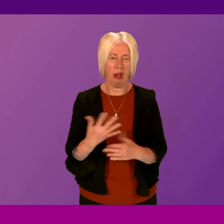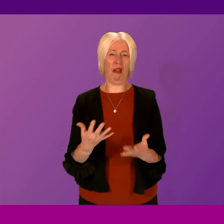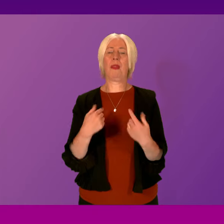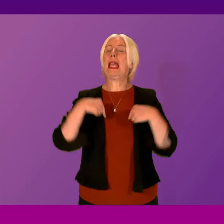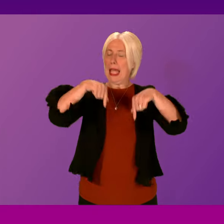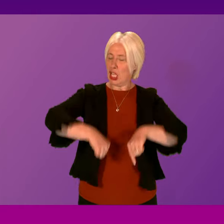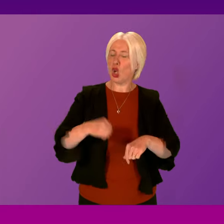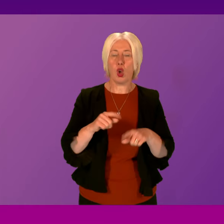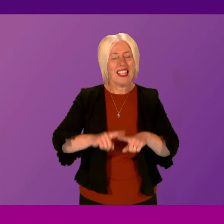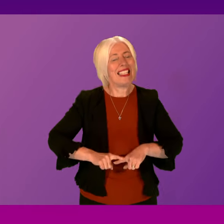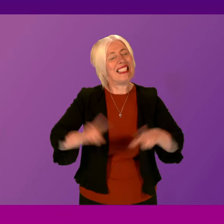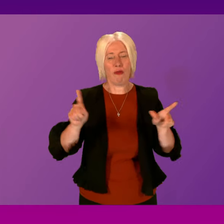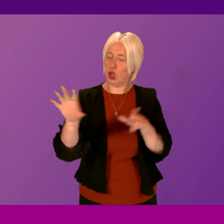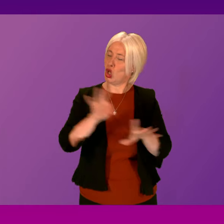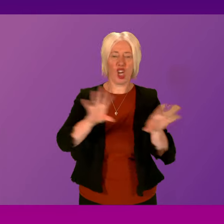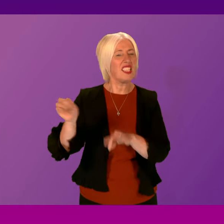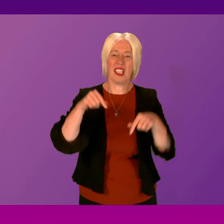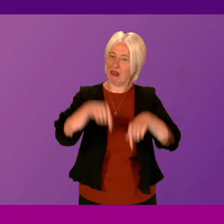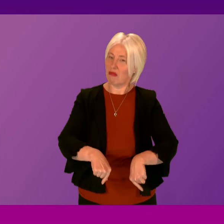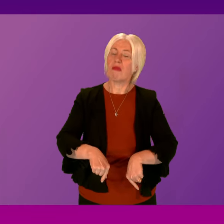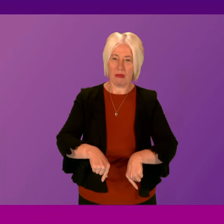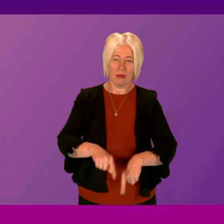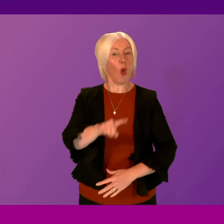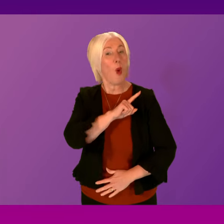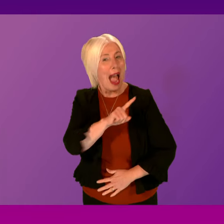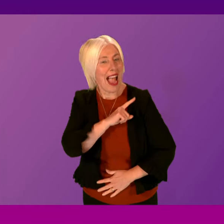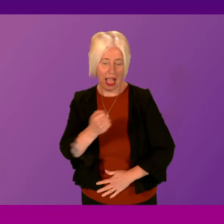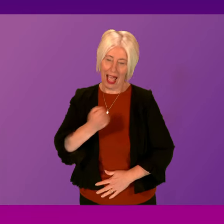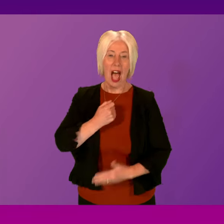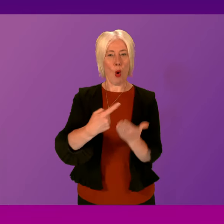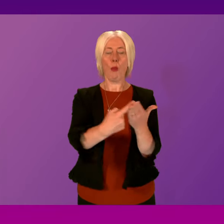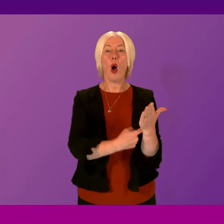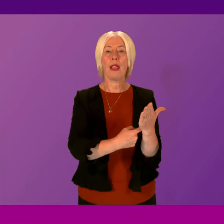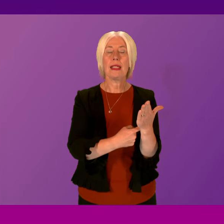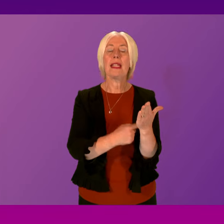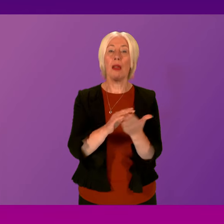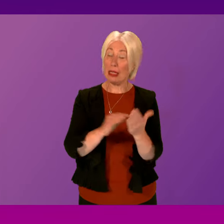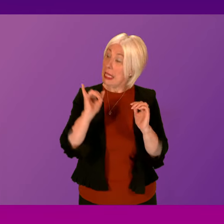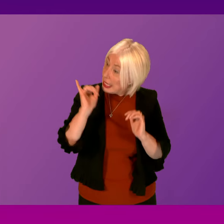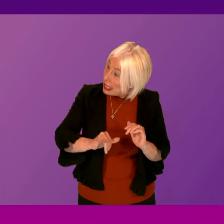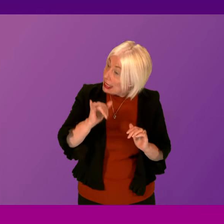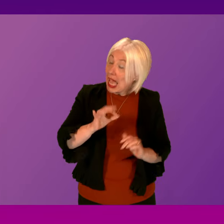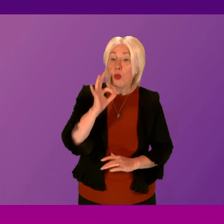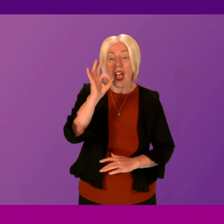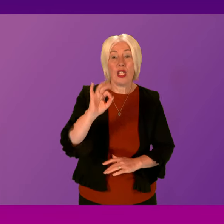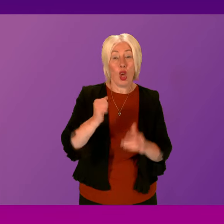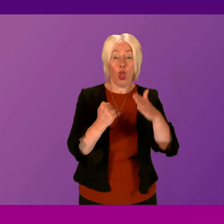choices here as Scotland, Presiding Officer. Why? Because our policies mean that, yes, while we ask the top 5% to pay a little